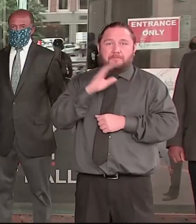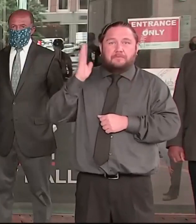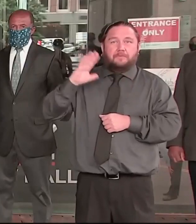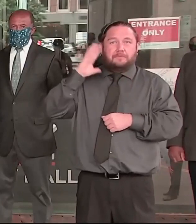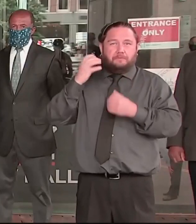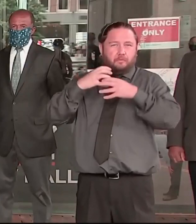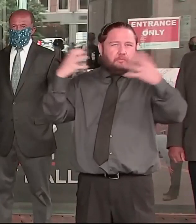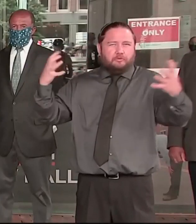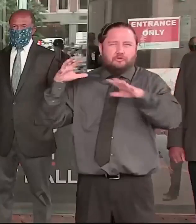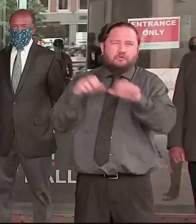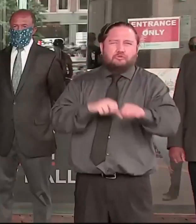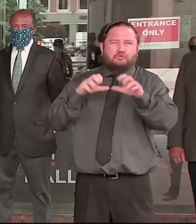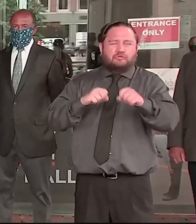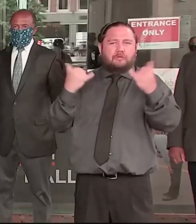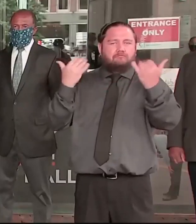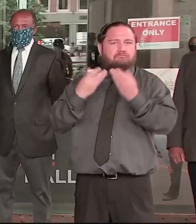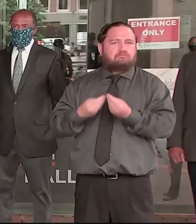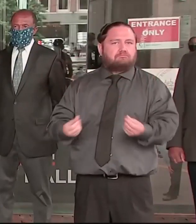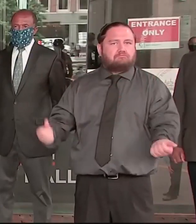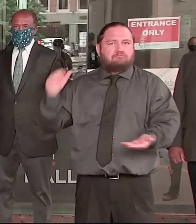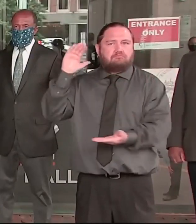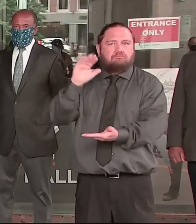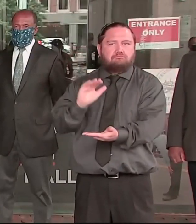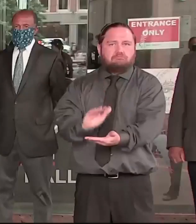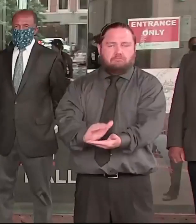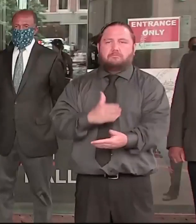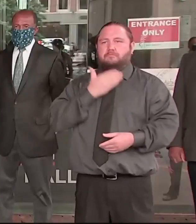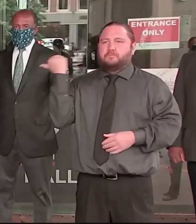crime rate in Boston went down by nearly 30%.